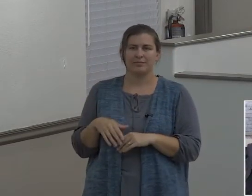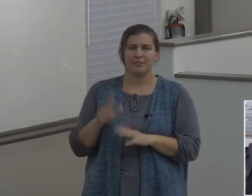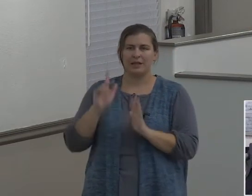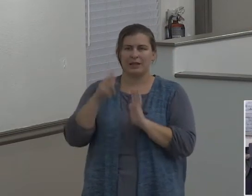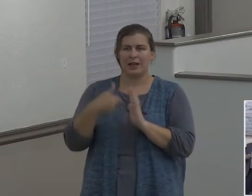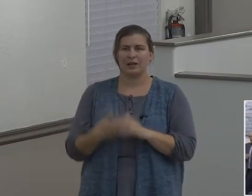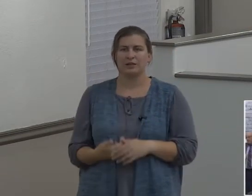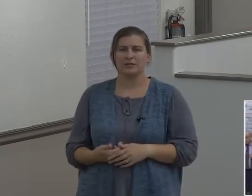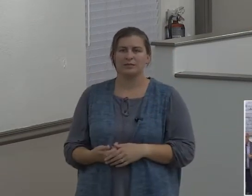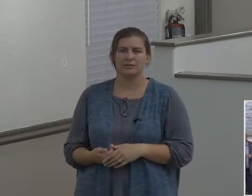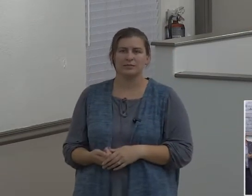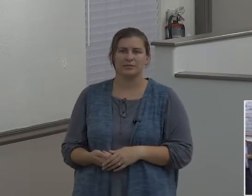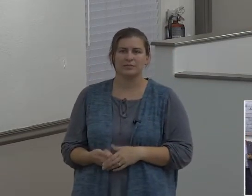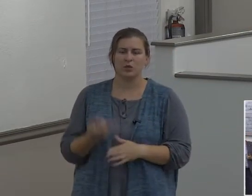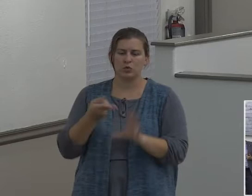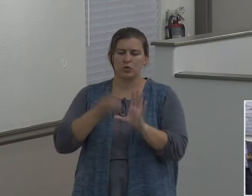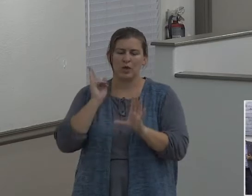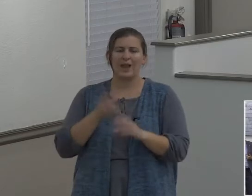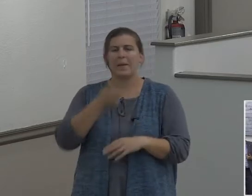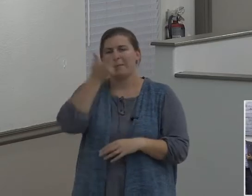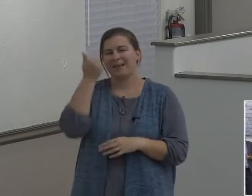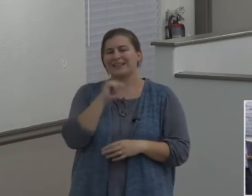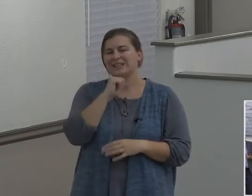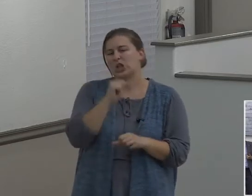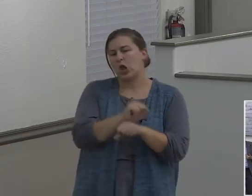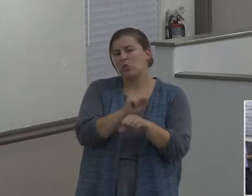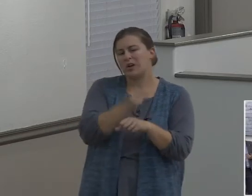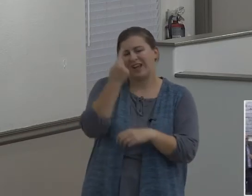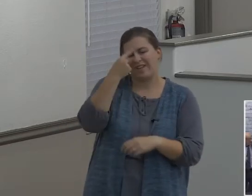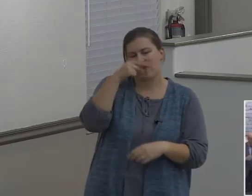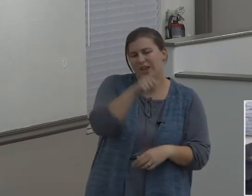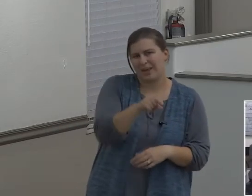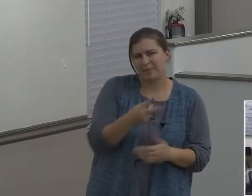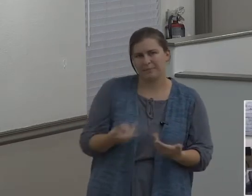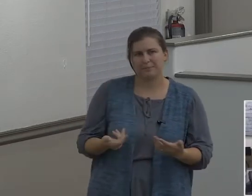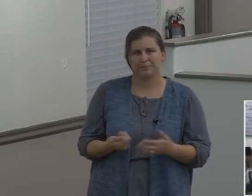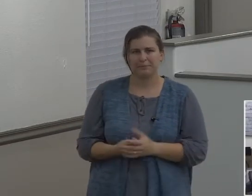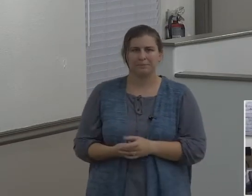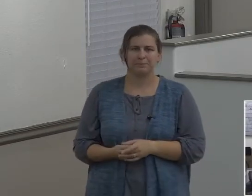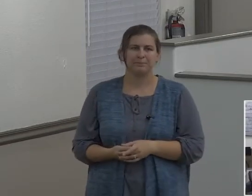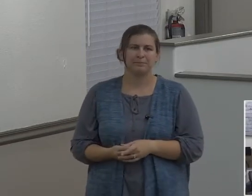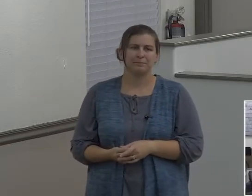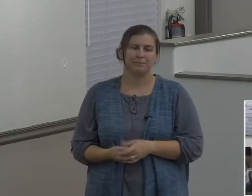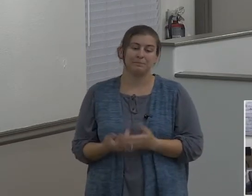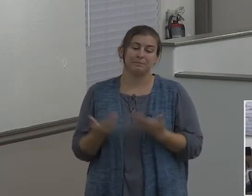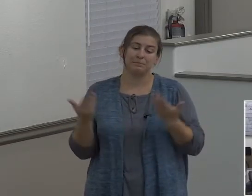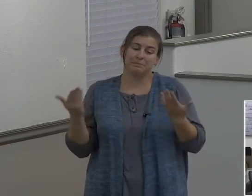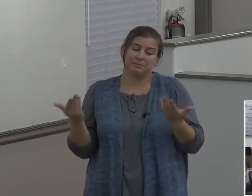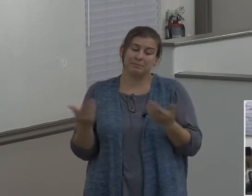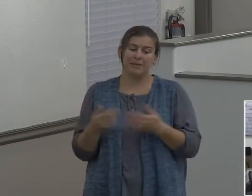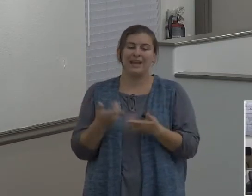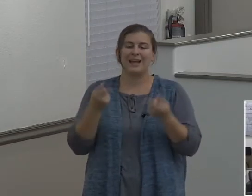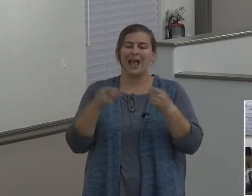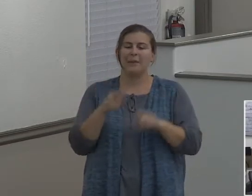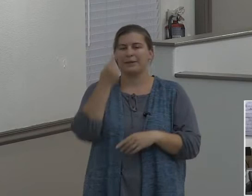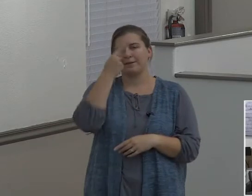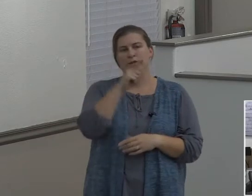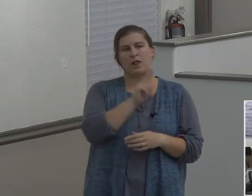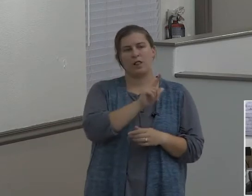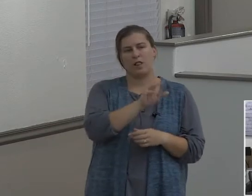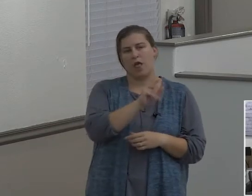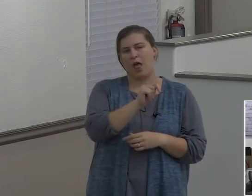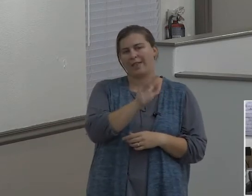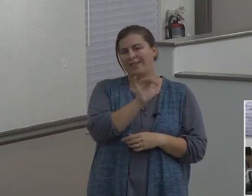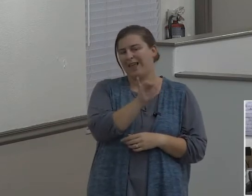it's not working for me, you know. And that's exactly what happened a lot. You know, now,